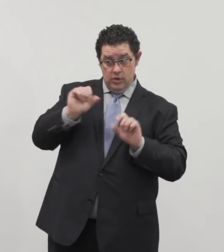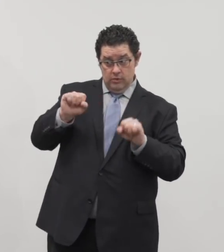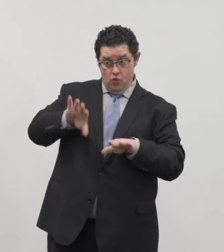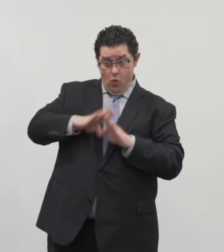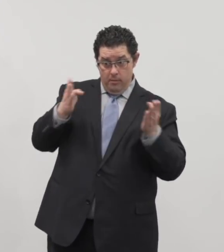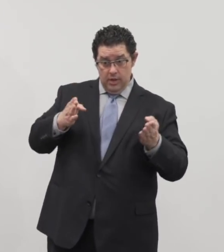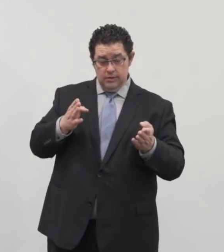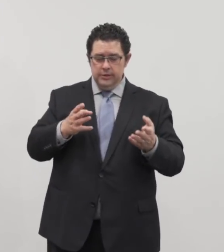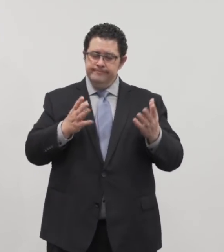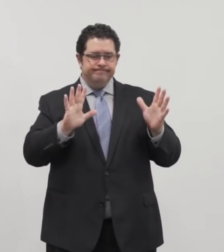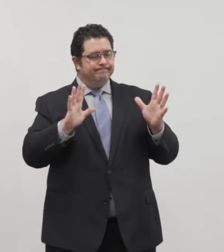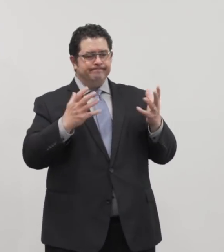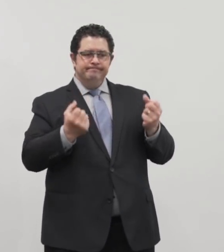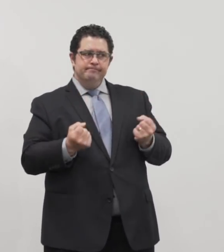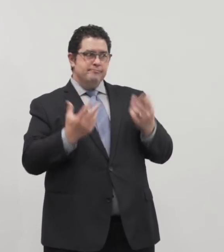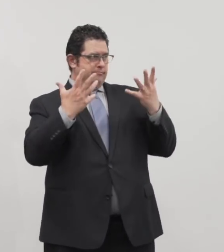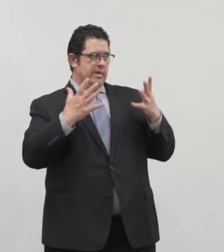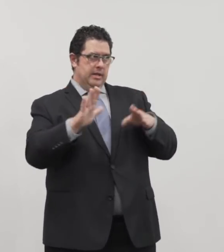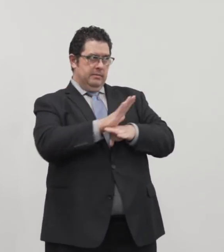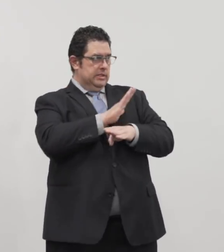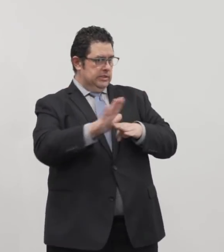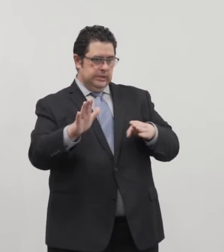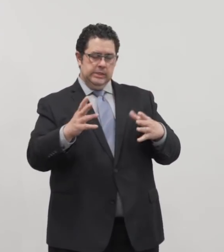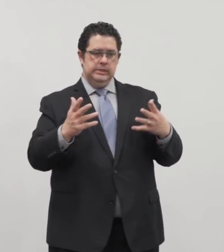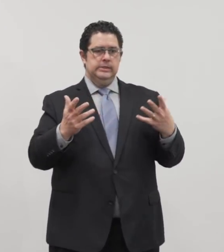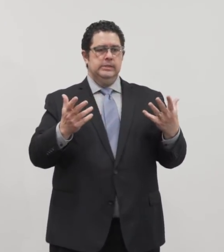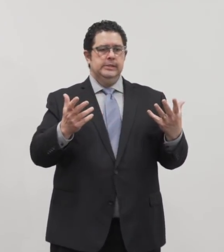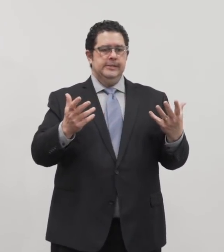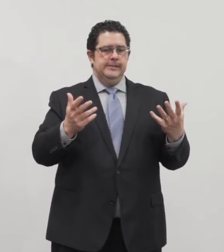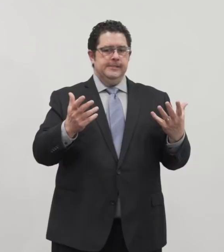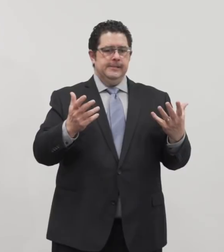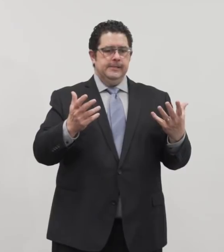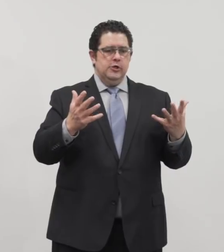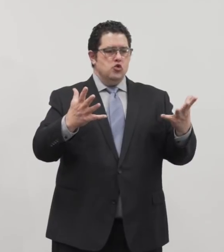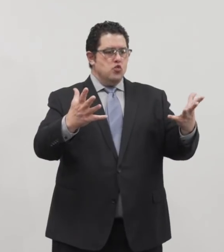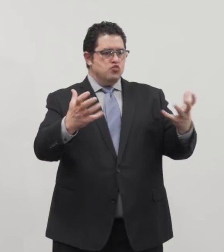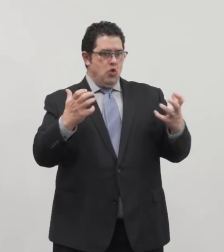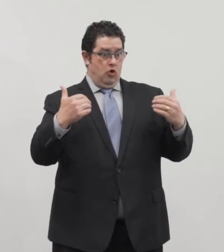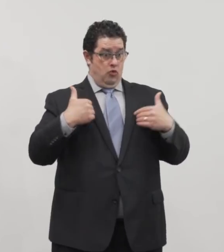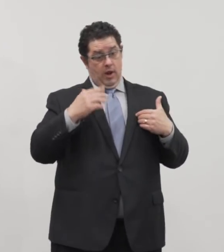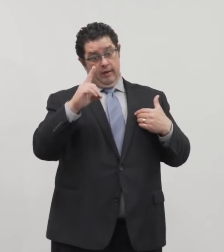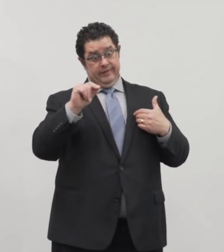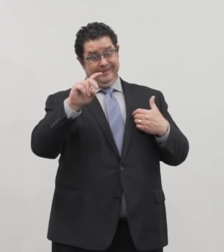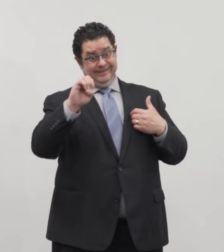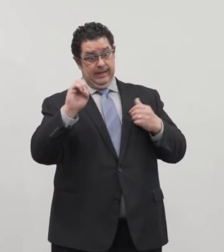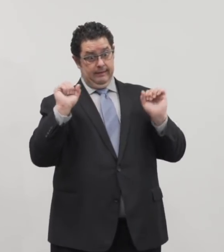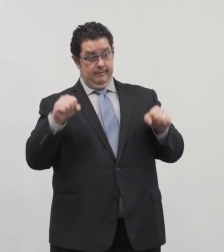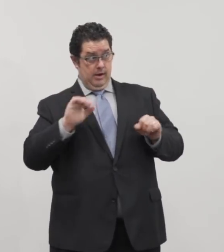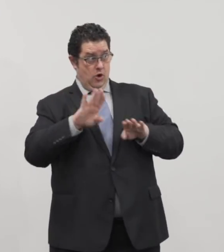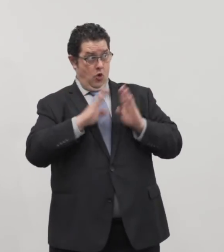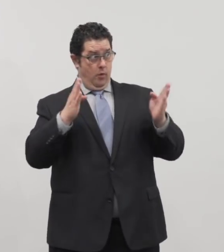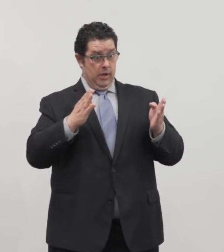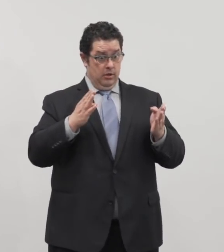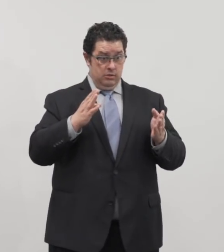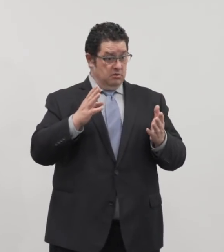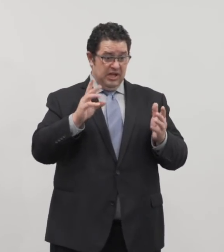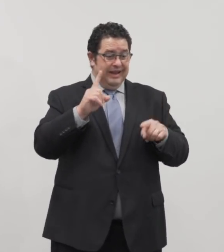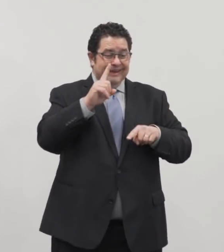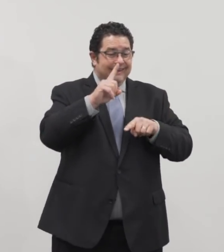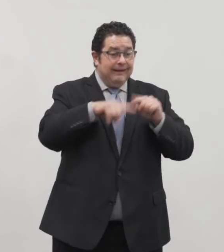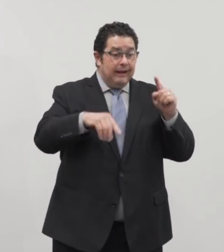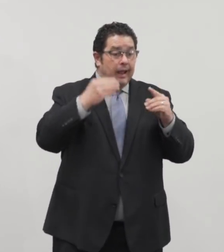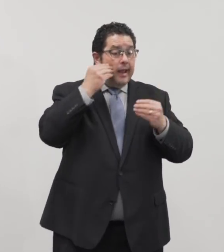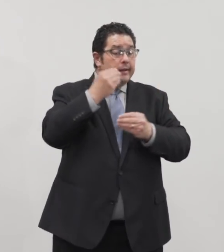businesses that would like to have a date. We can't give a date responsibly